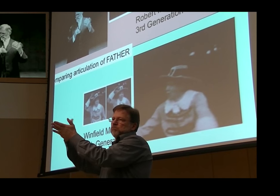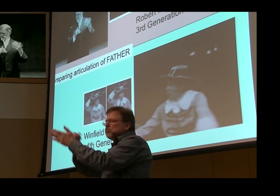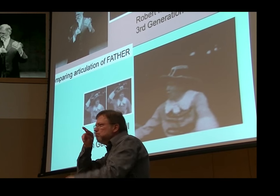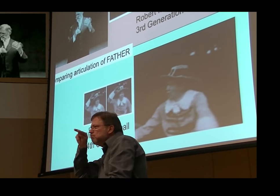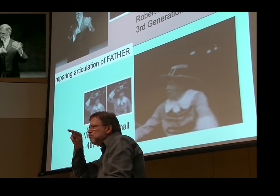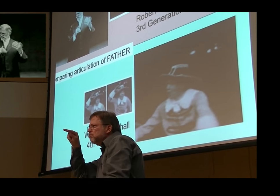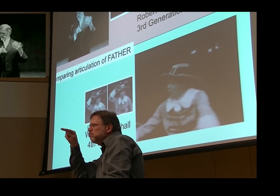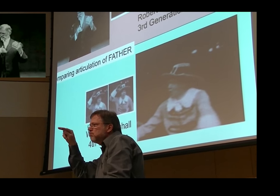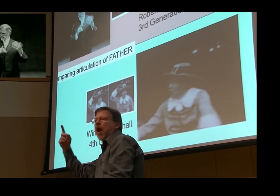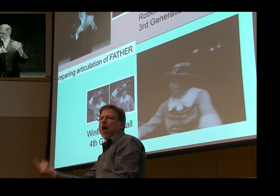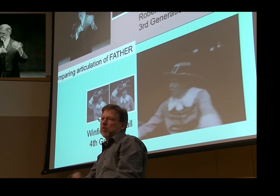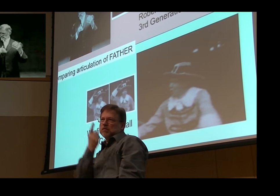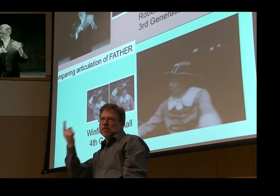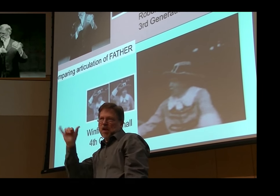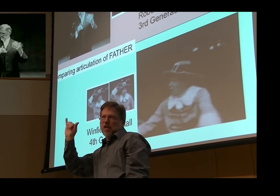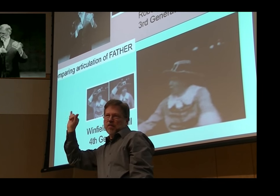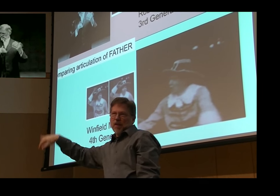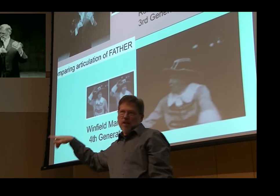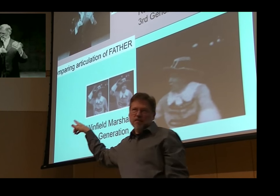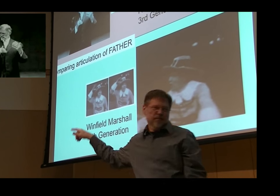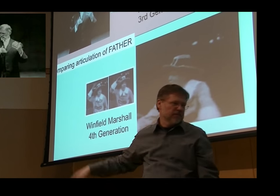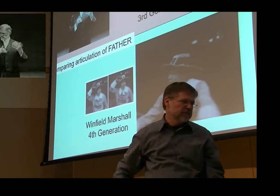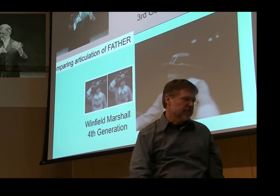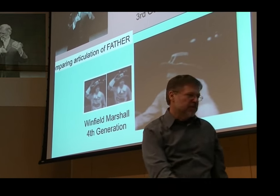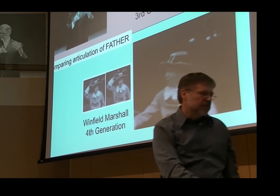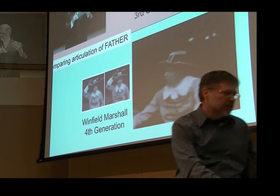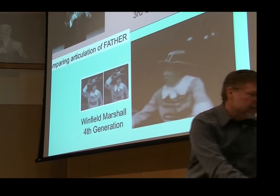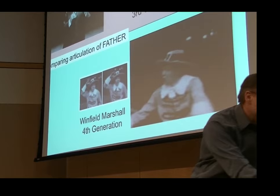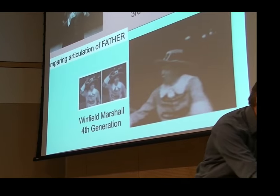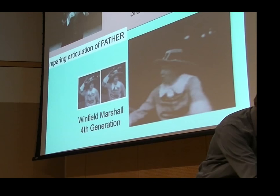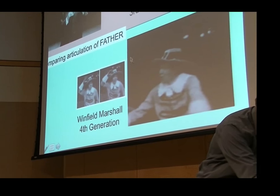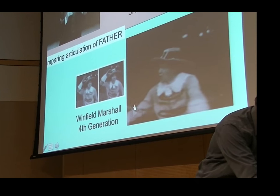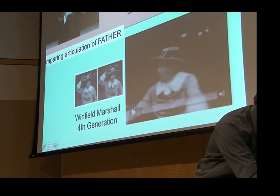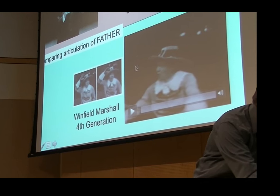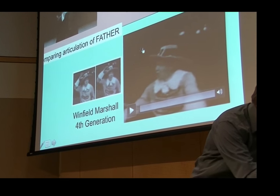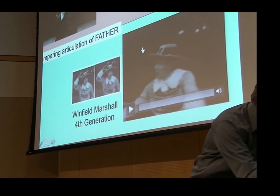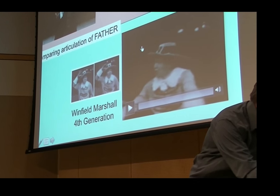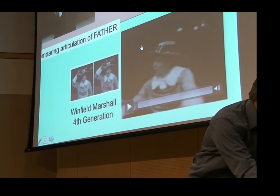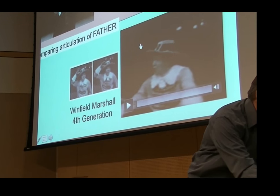This sign shows up repeatedly in one of his presentations, one of his lectures.